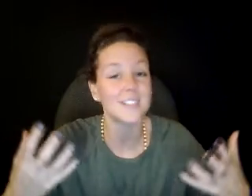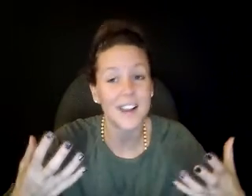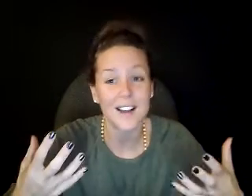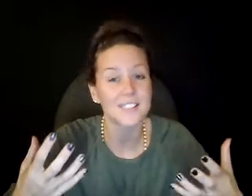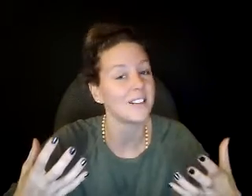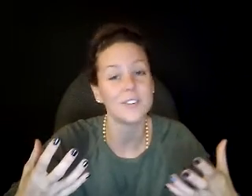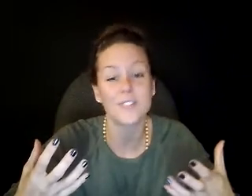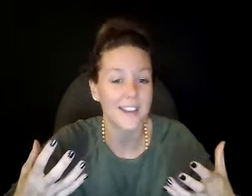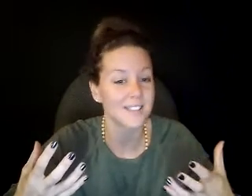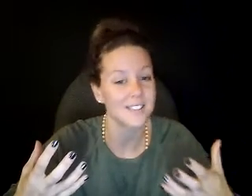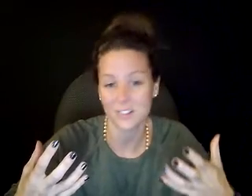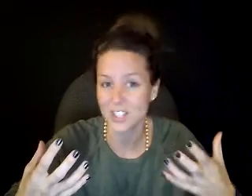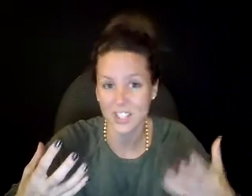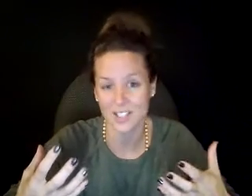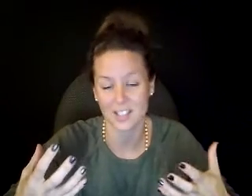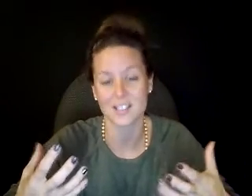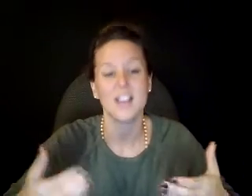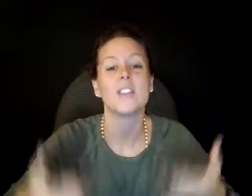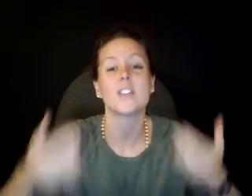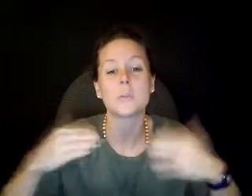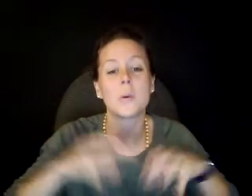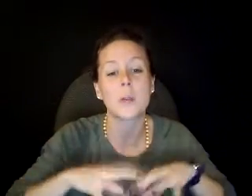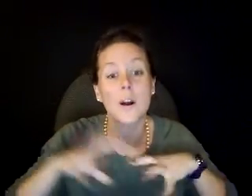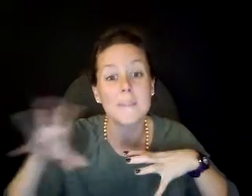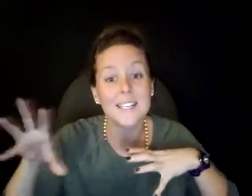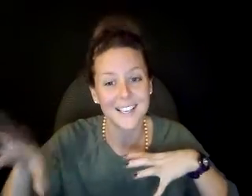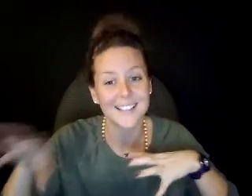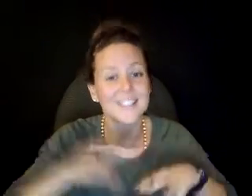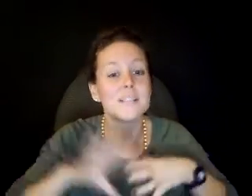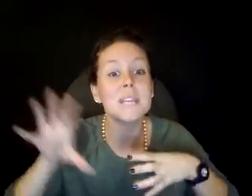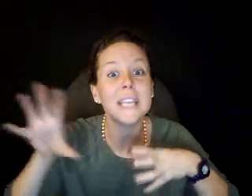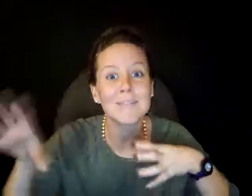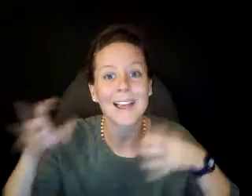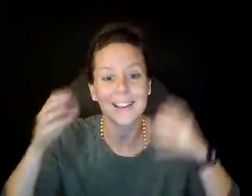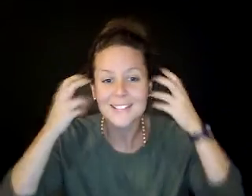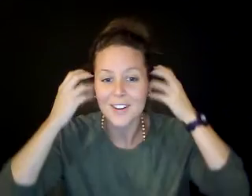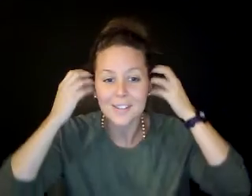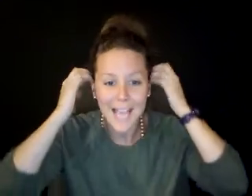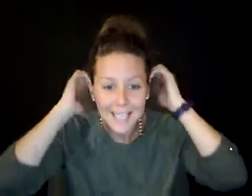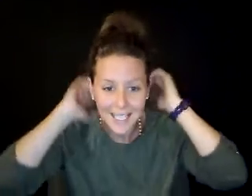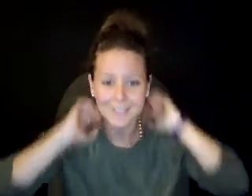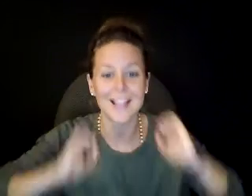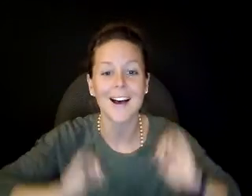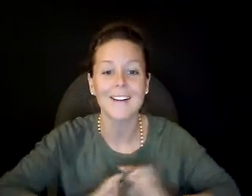dies, that never fades, that never changes, and this is where we are all meeting, in this meeting place of our reality of love.